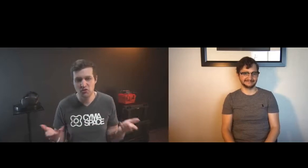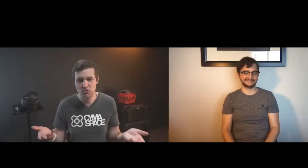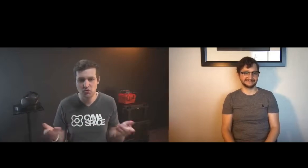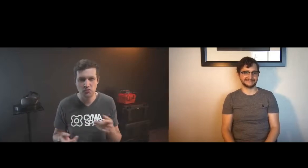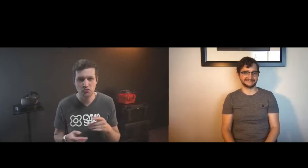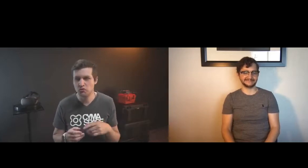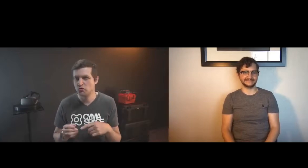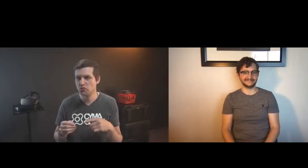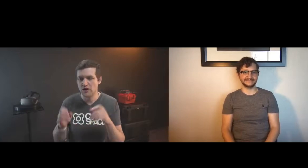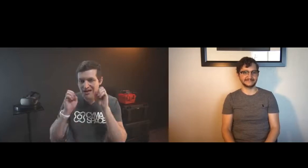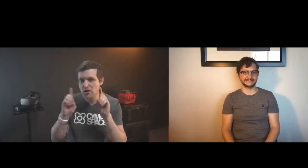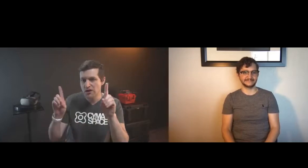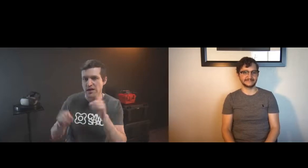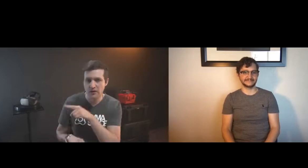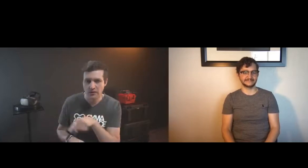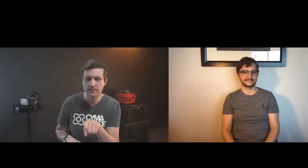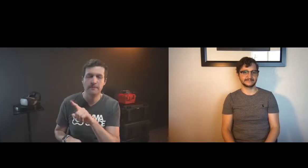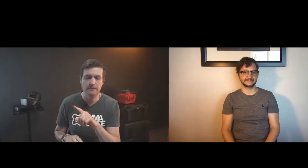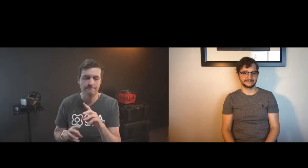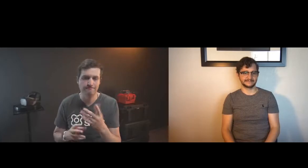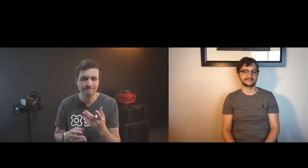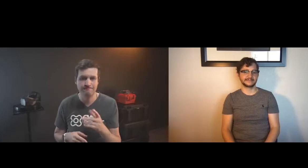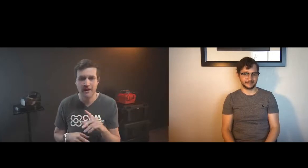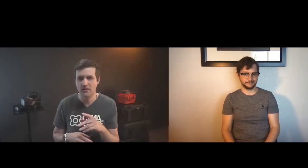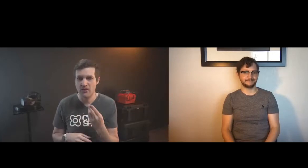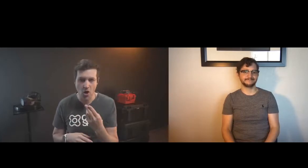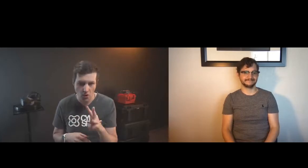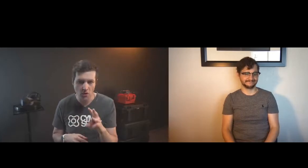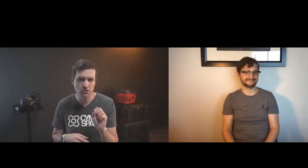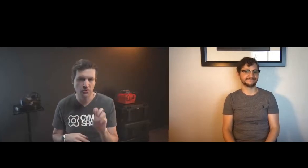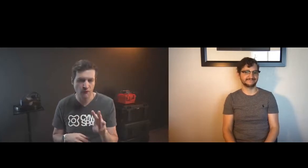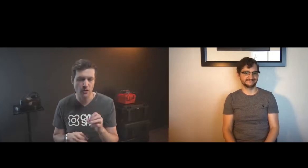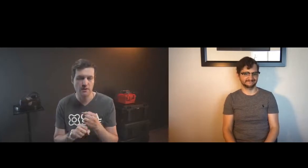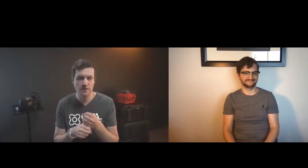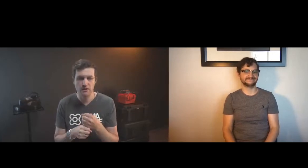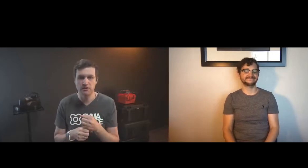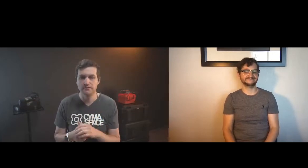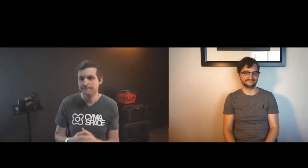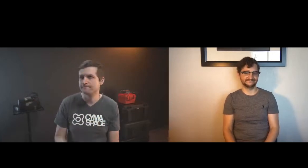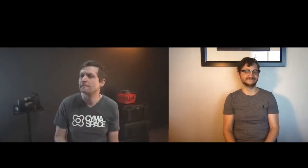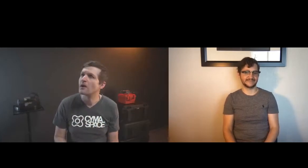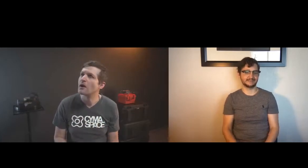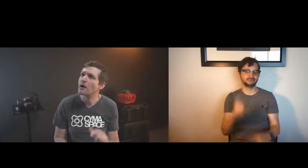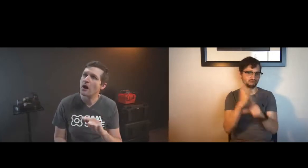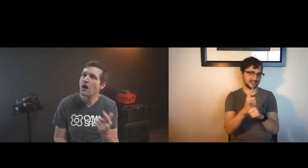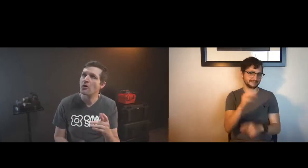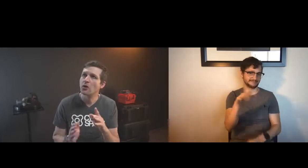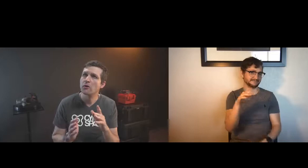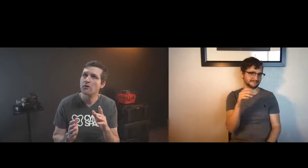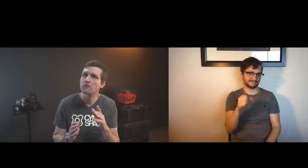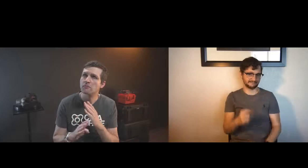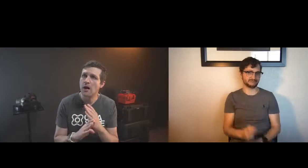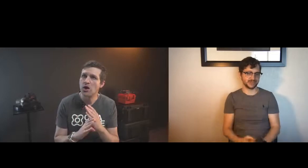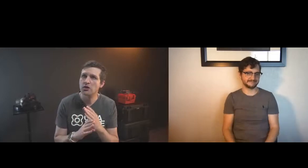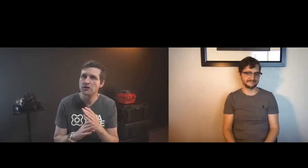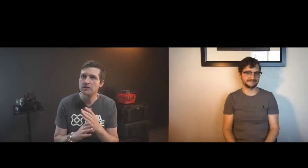so i think there's an opportunity there to really educate these large tech corporations and hardware and